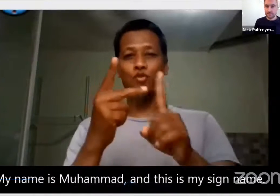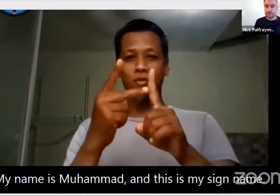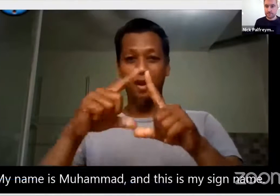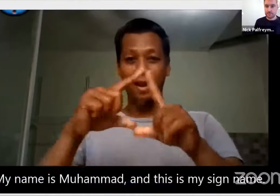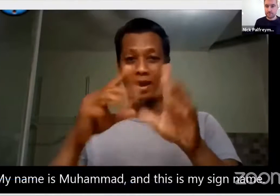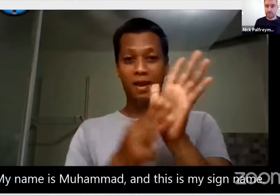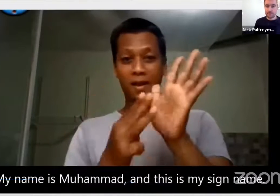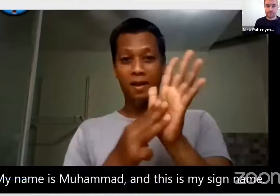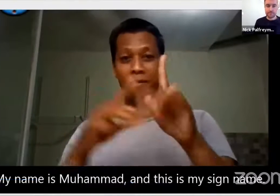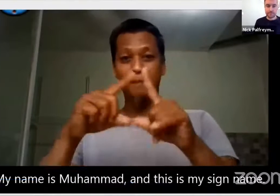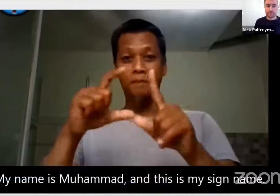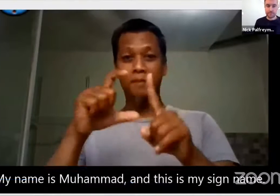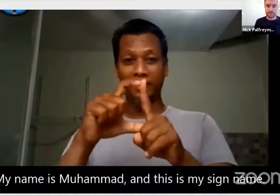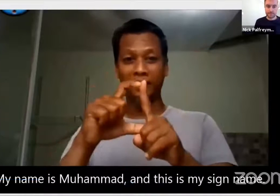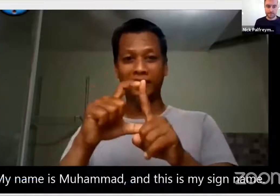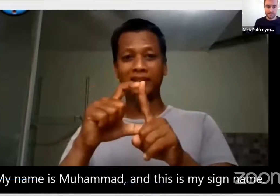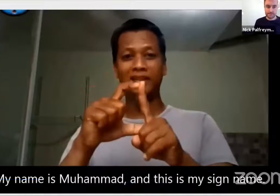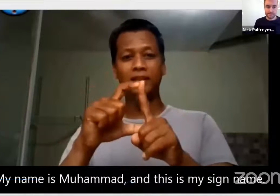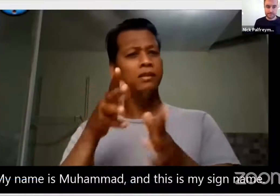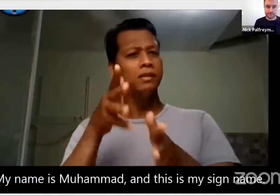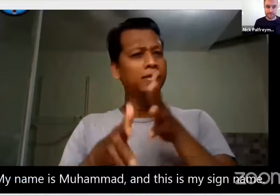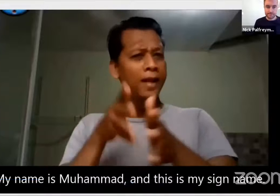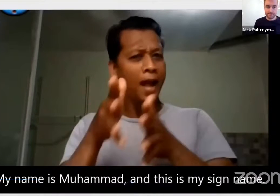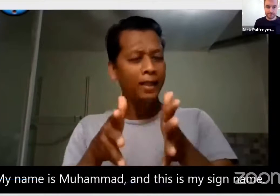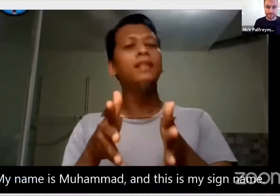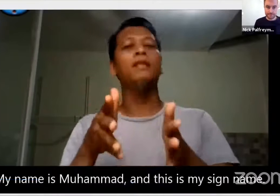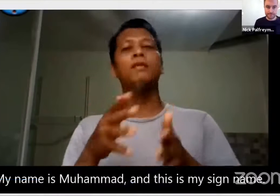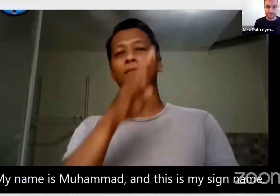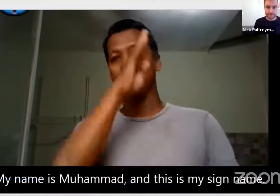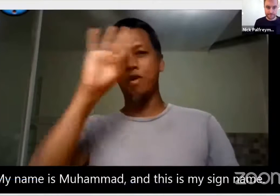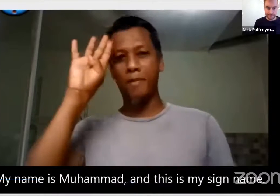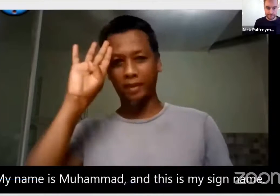So my name is Mohammed and this is my sign name.